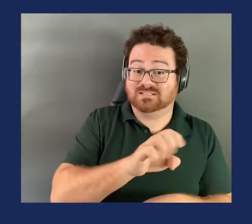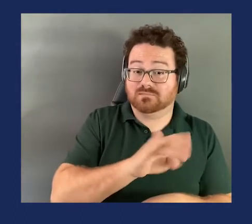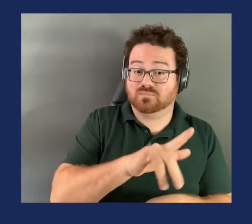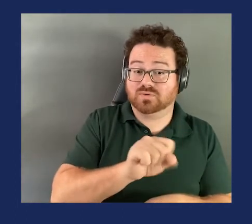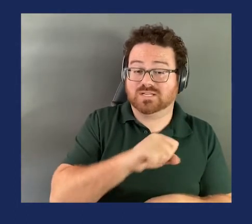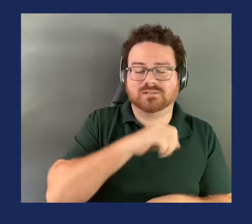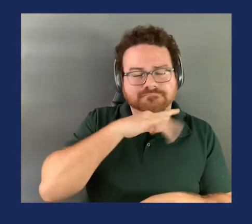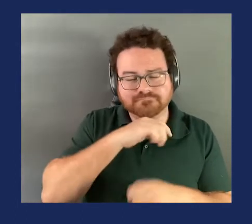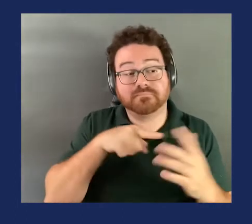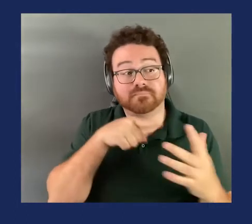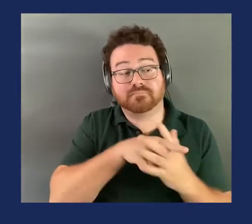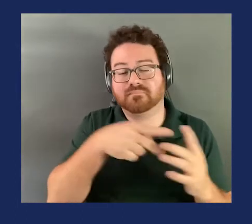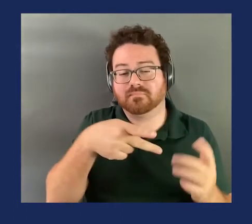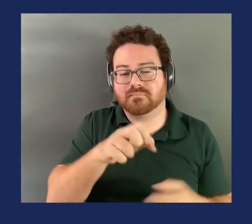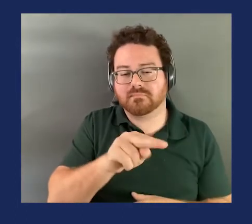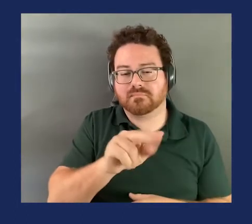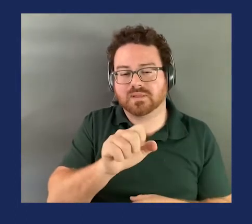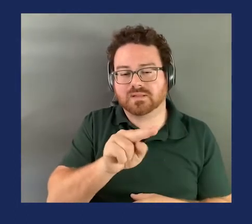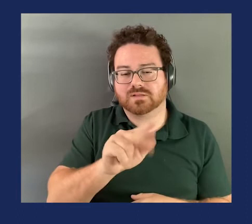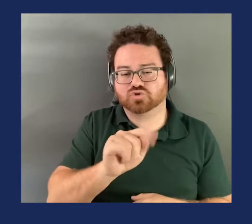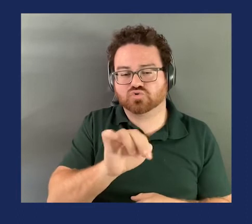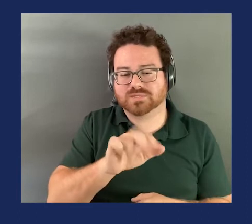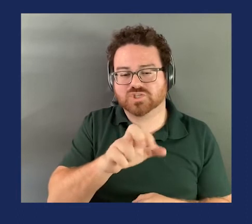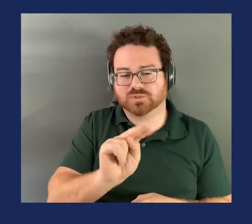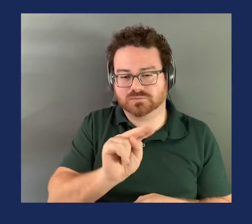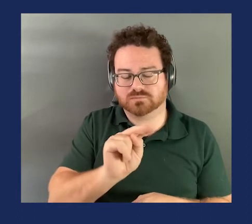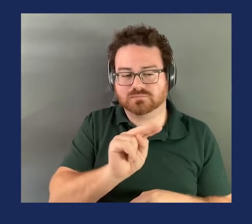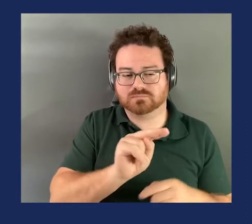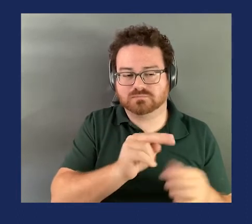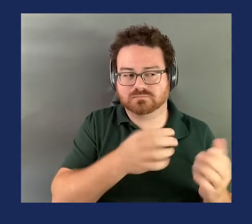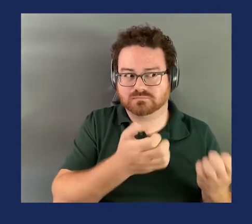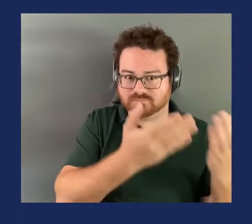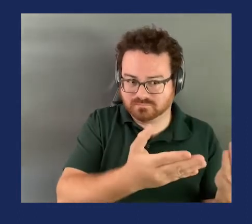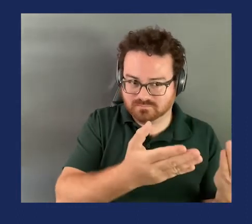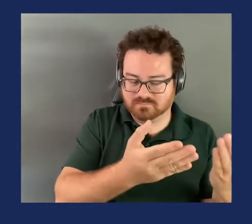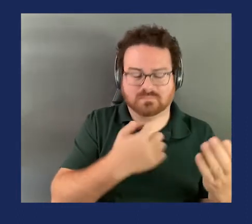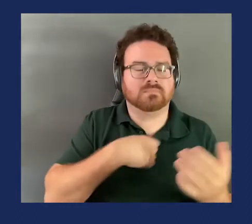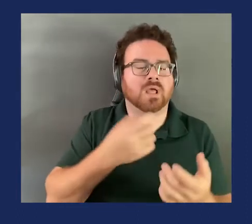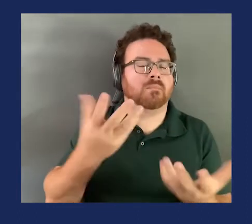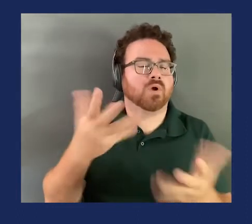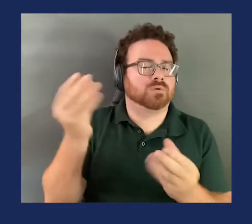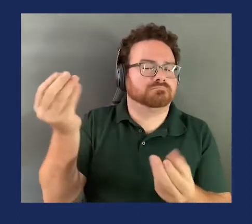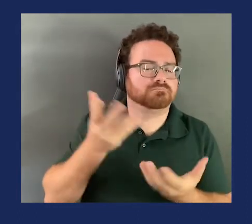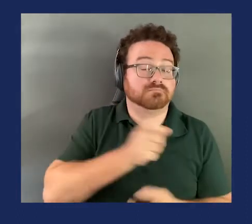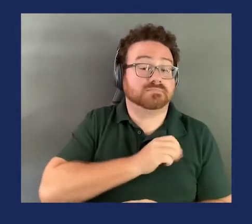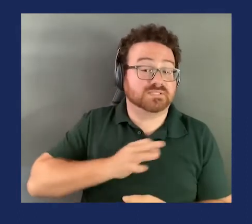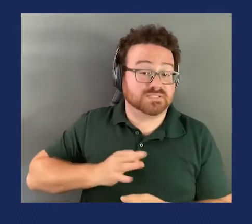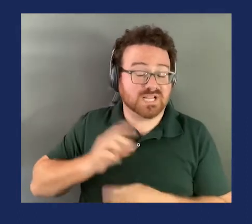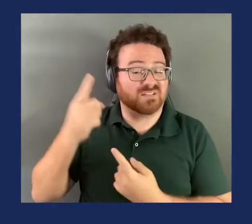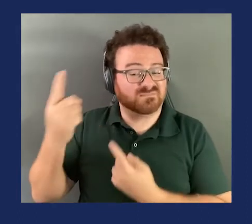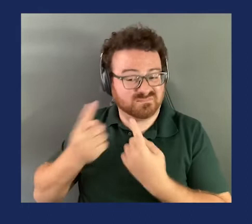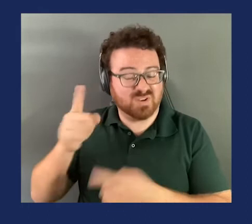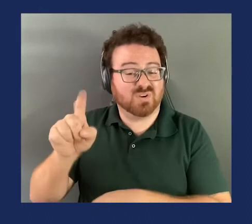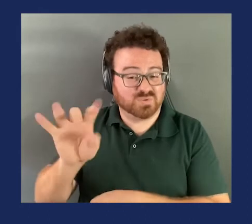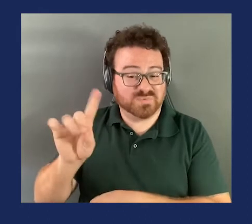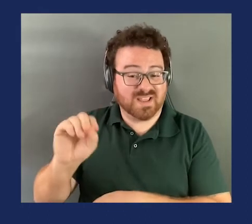I'm told that staff also considered sort of the model year approach when proposing the 180-day effective date. So